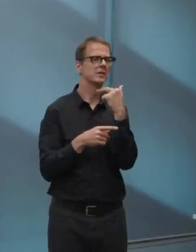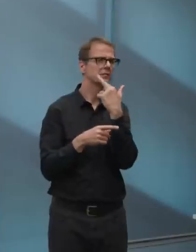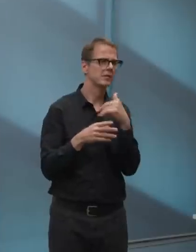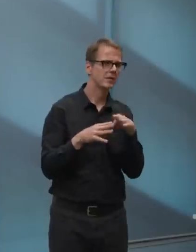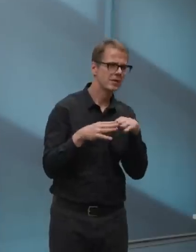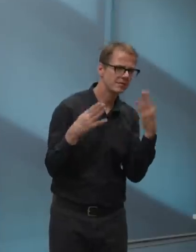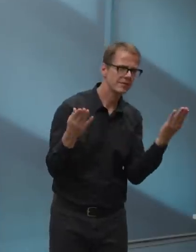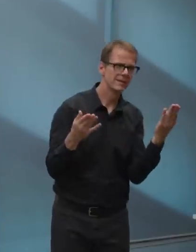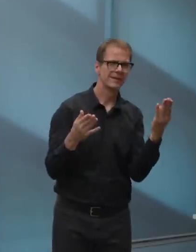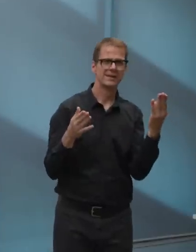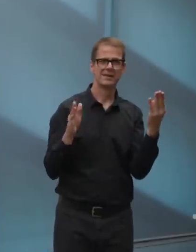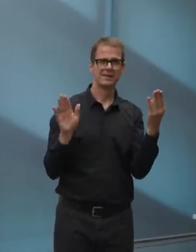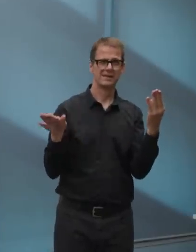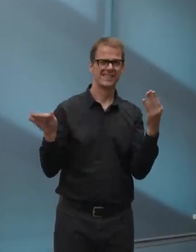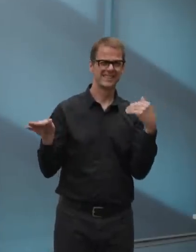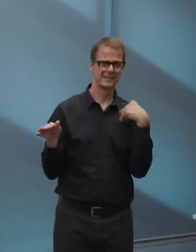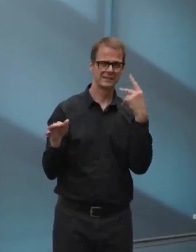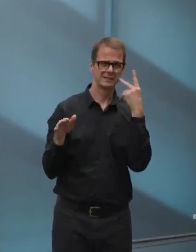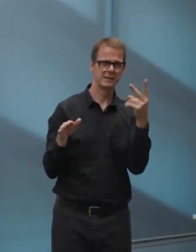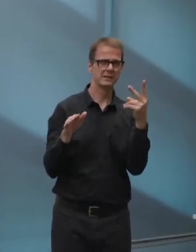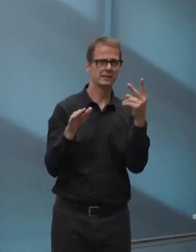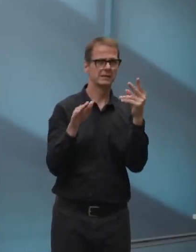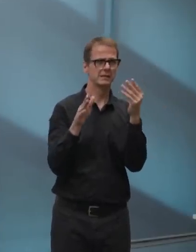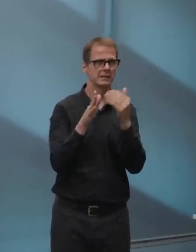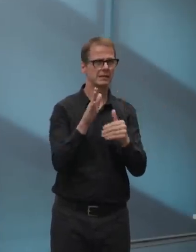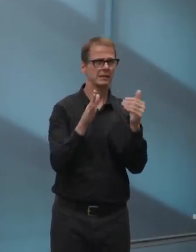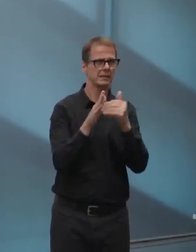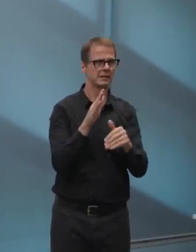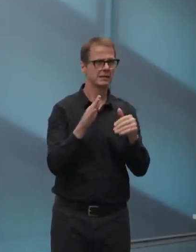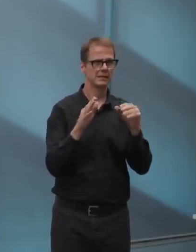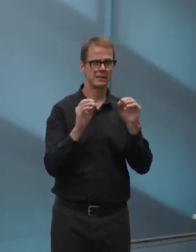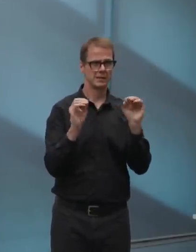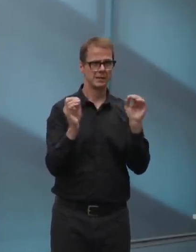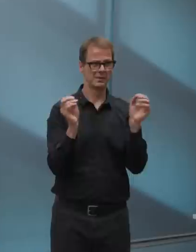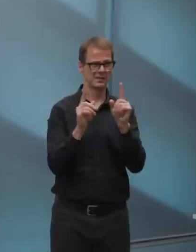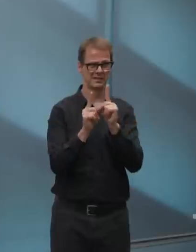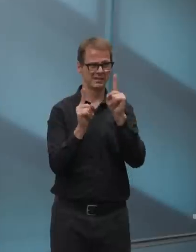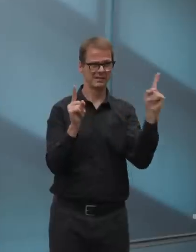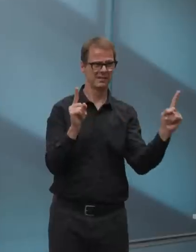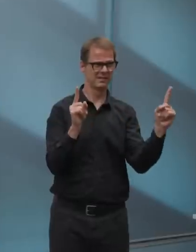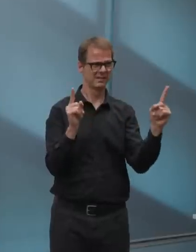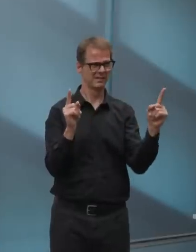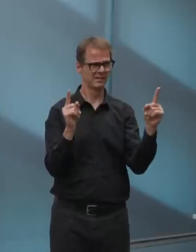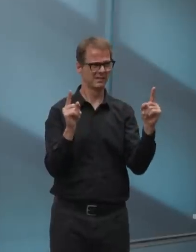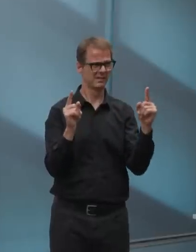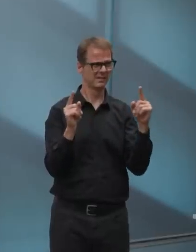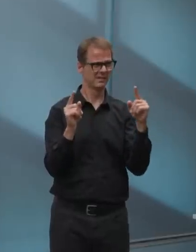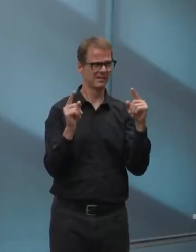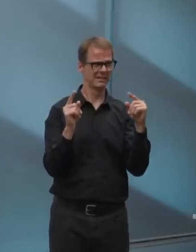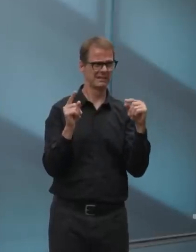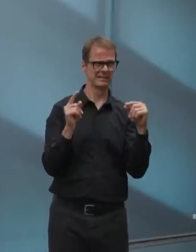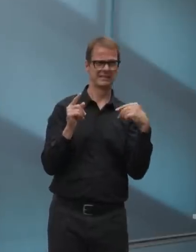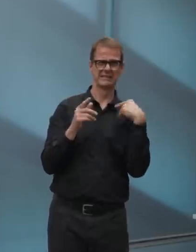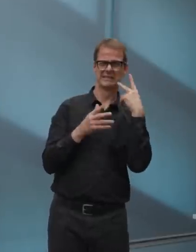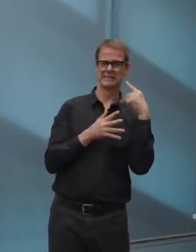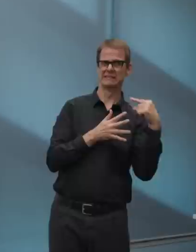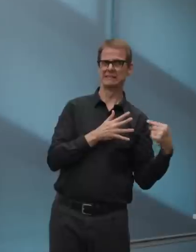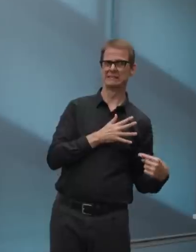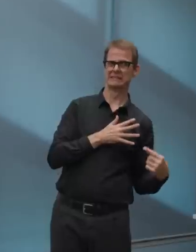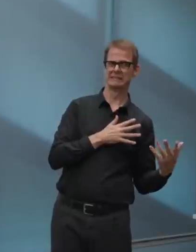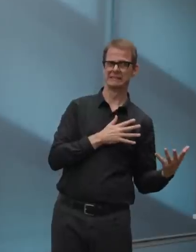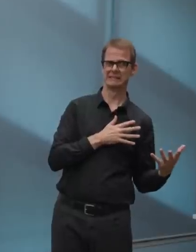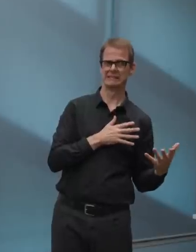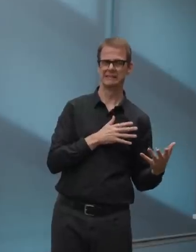wasn't being maintained among other things. Um, from a scale of one to 10, could you give me an idea of how you think the city did in